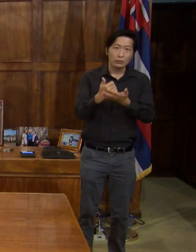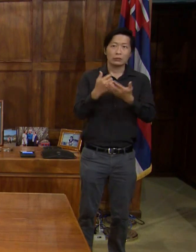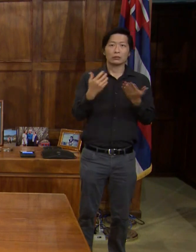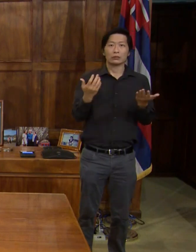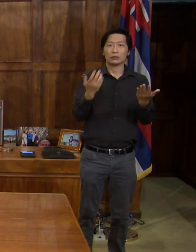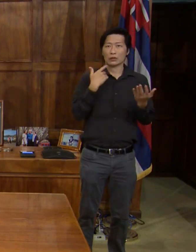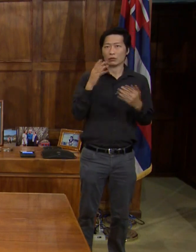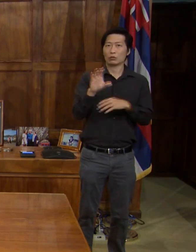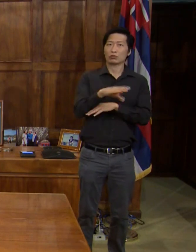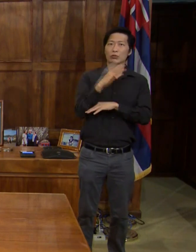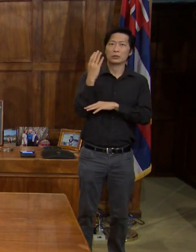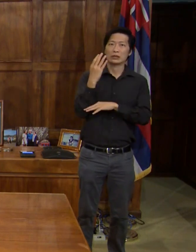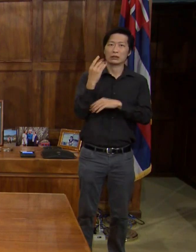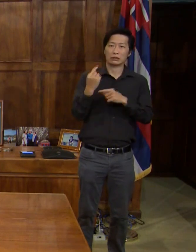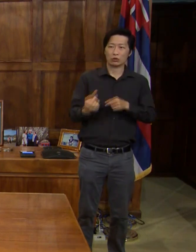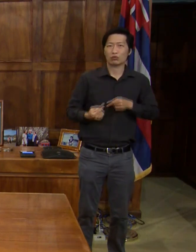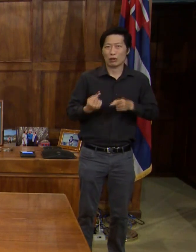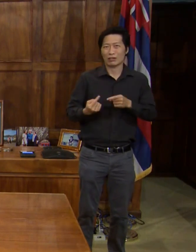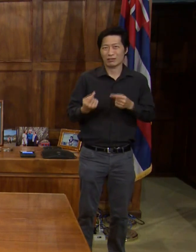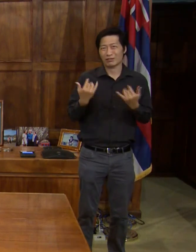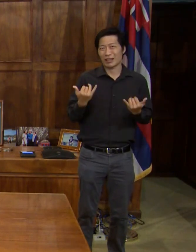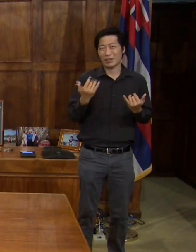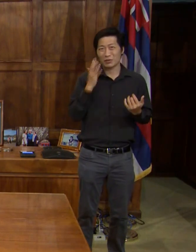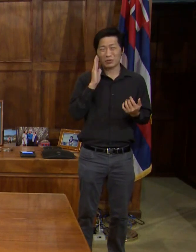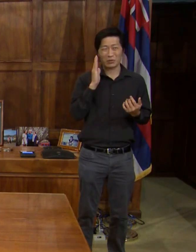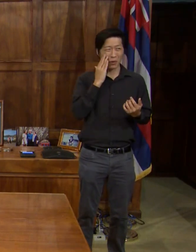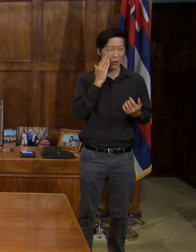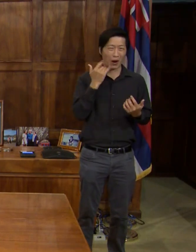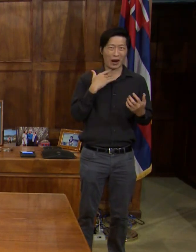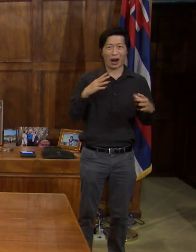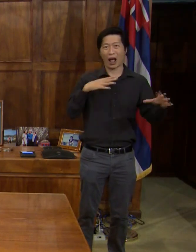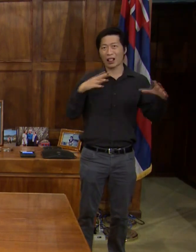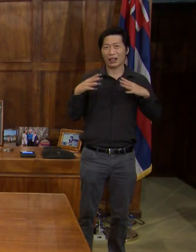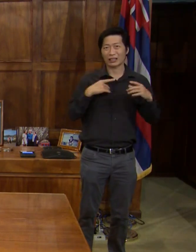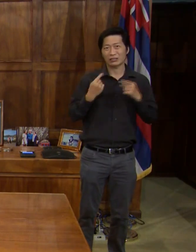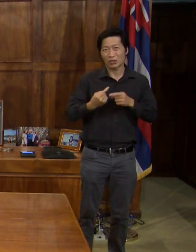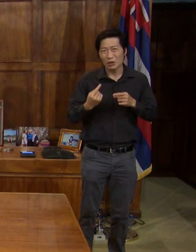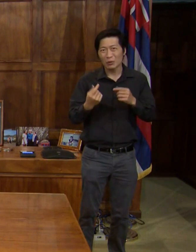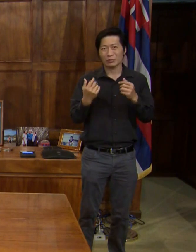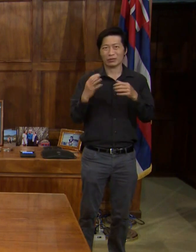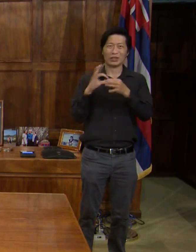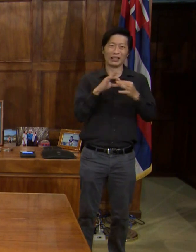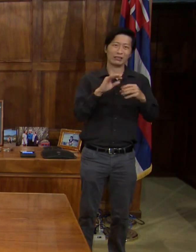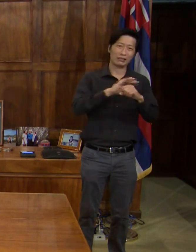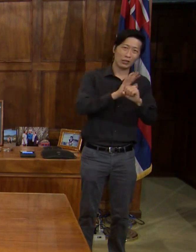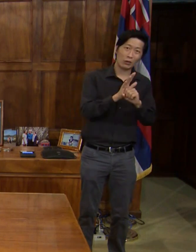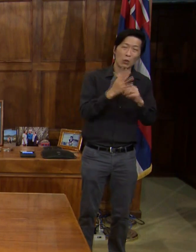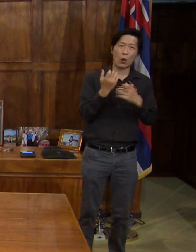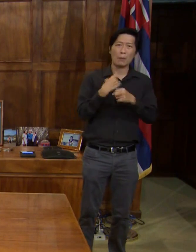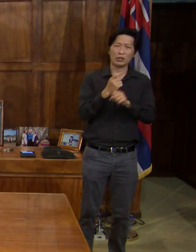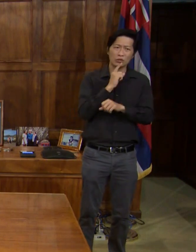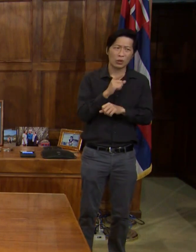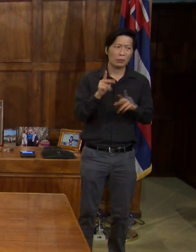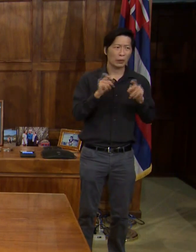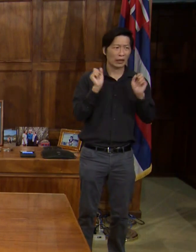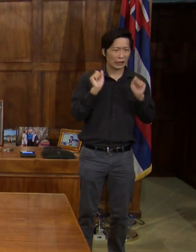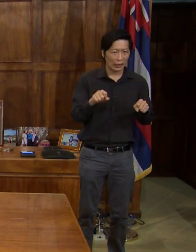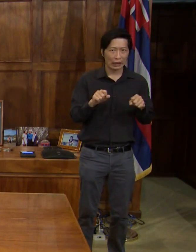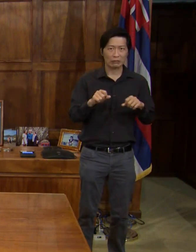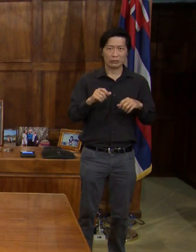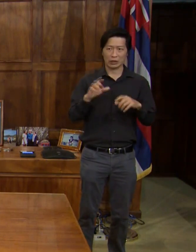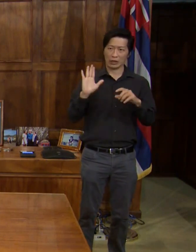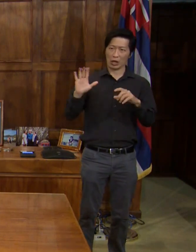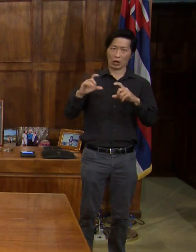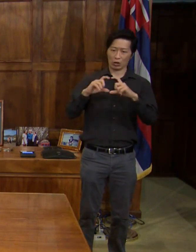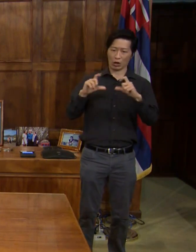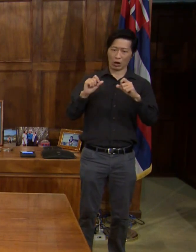of Christmas struggles right now or holiday struggles or anything related to COVID and make sure that people are able to activate their city